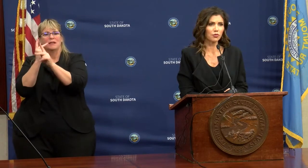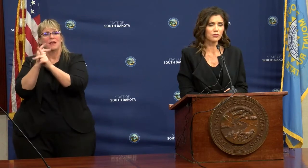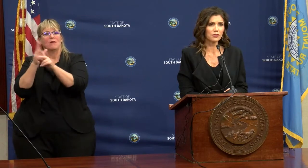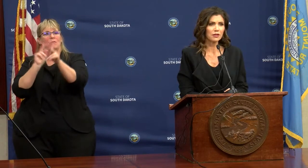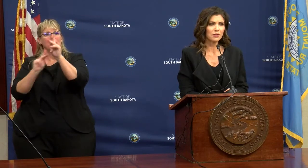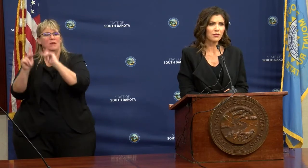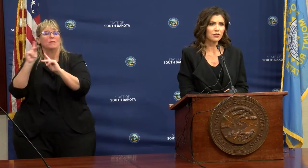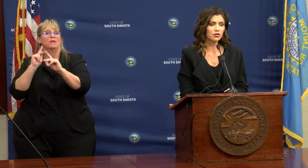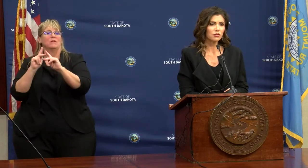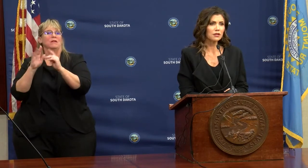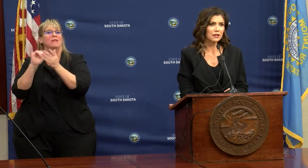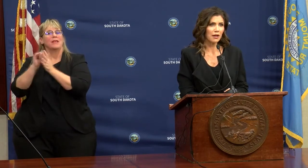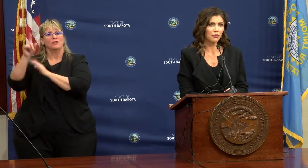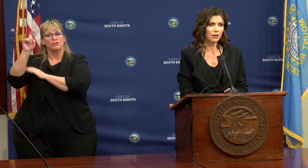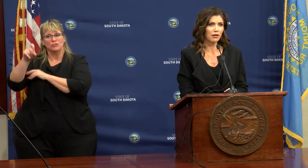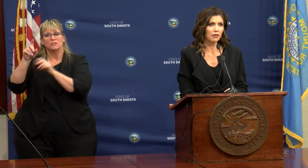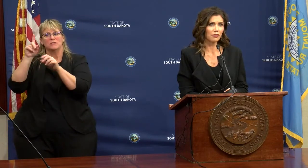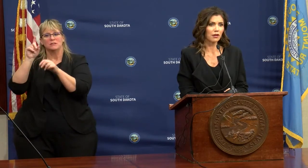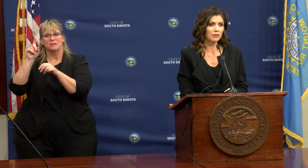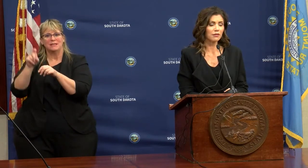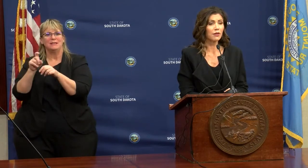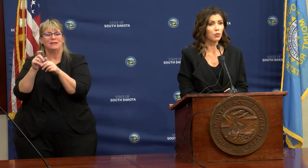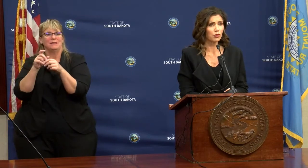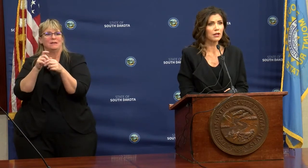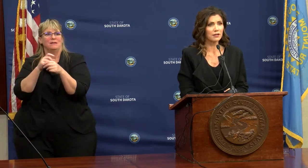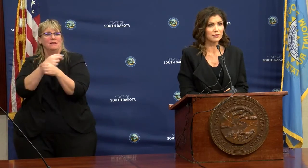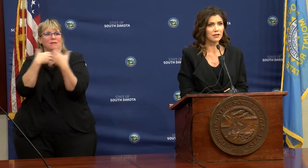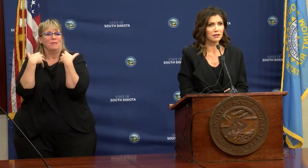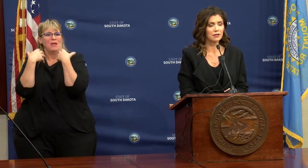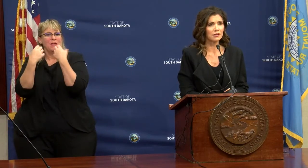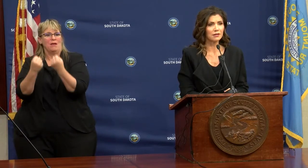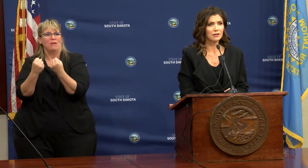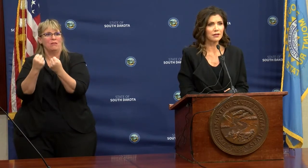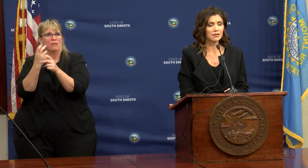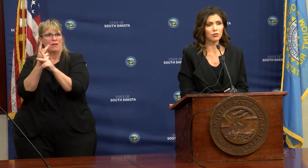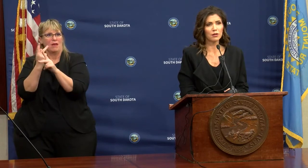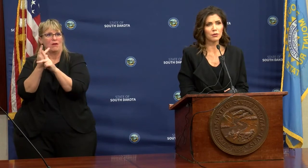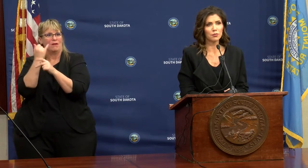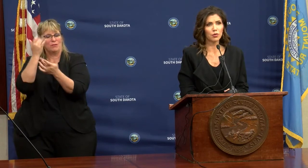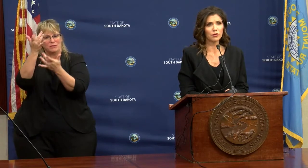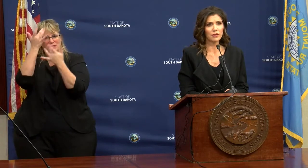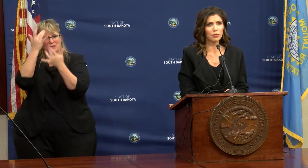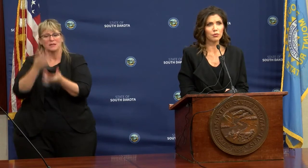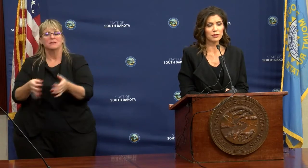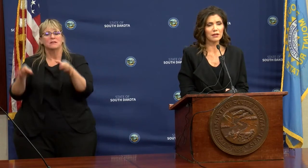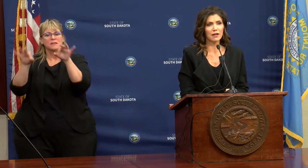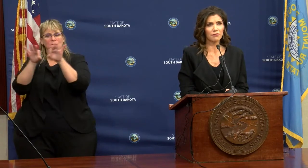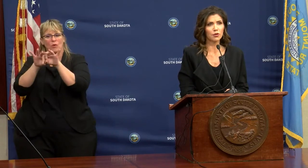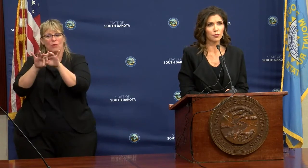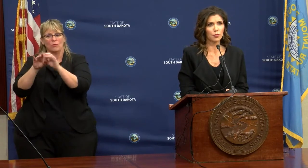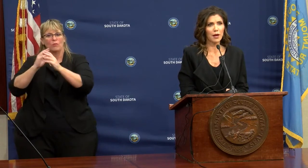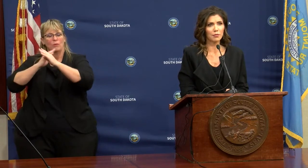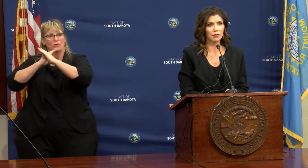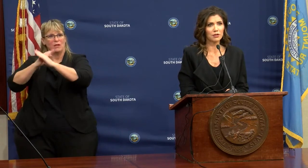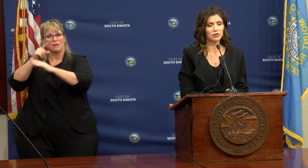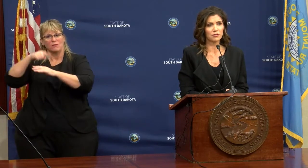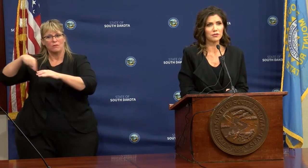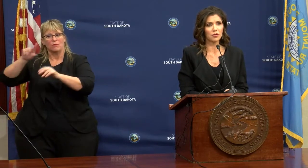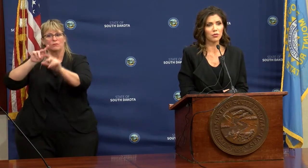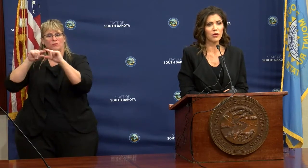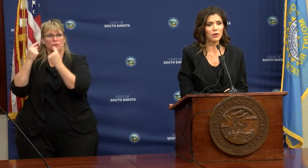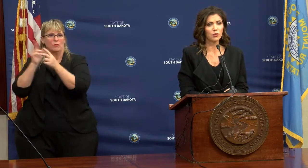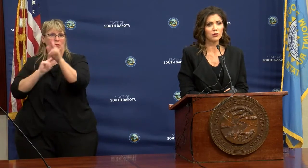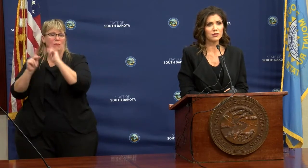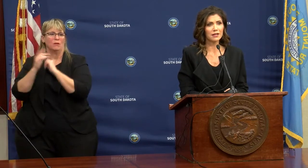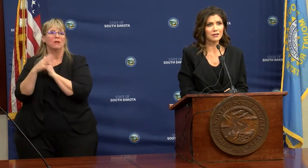care of folks that should need health care if they were to get sick, and that it's incredibly important that we protect that vulnerable population.